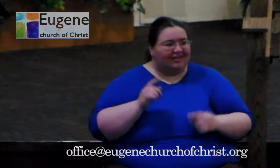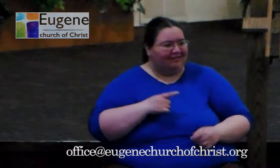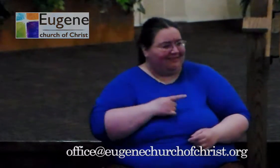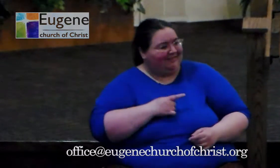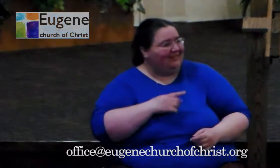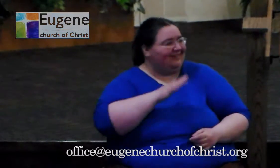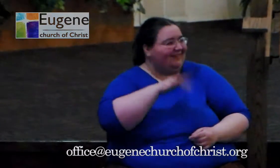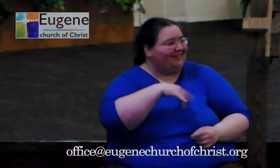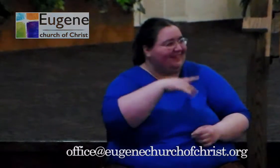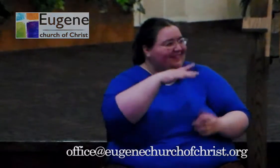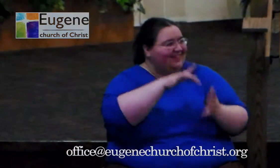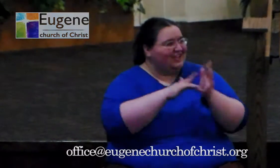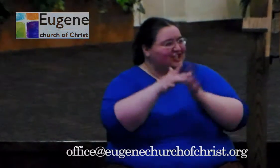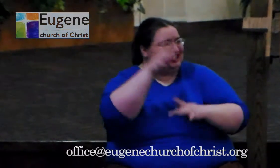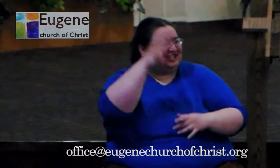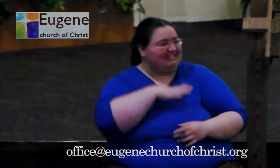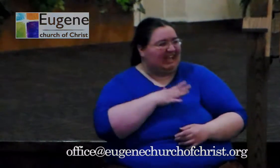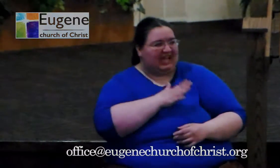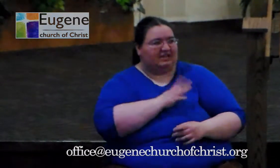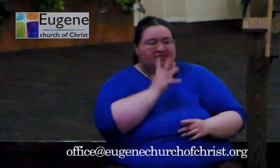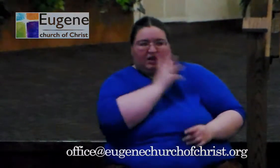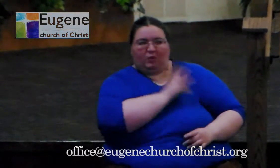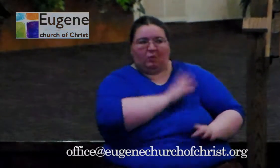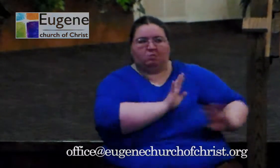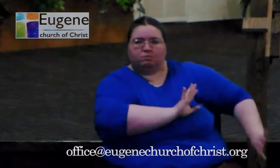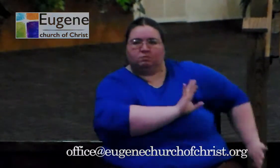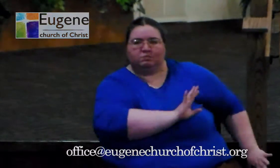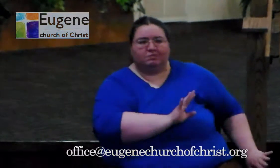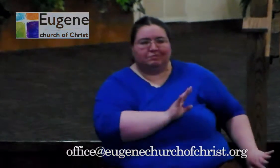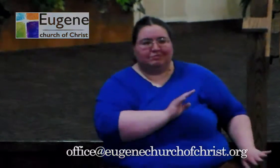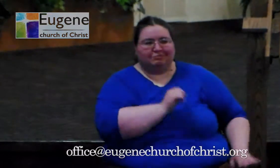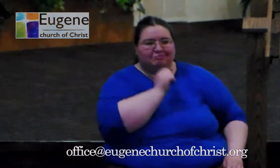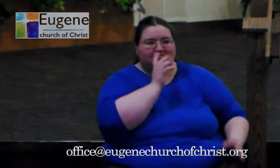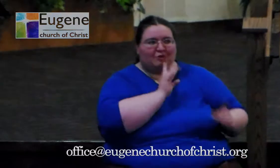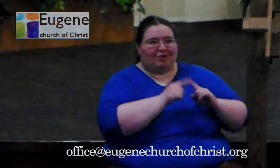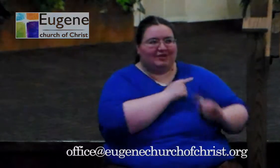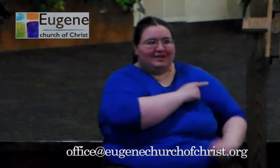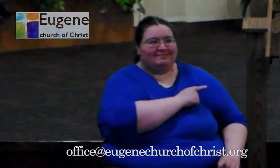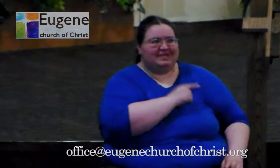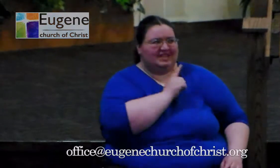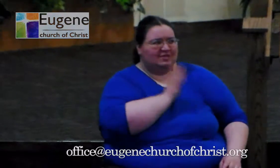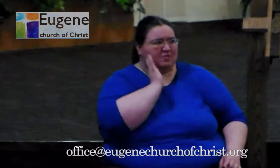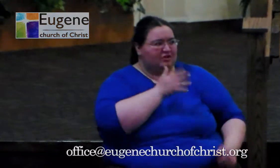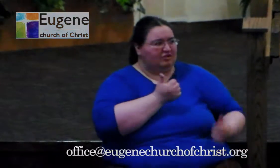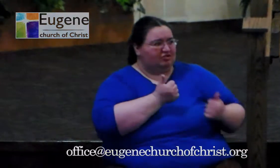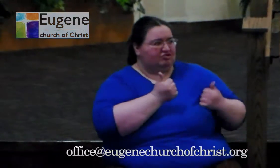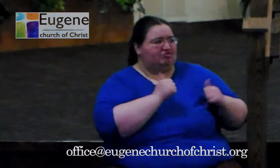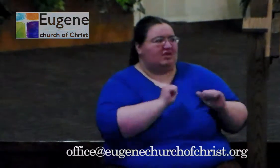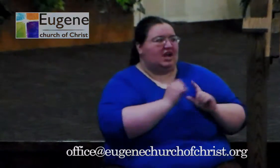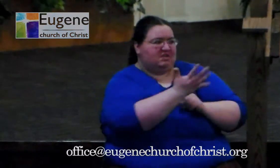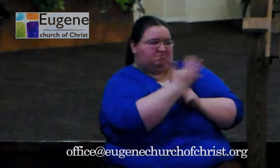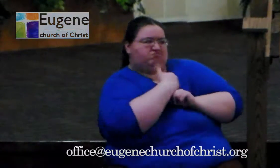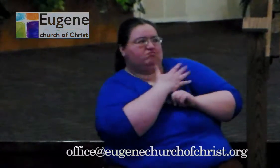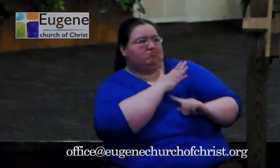Don't talk to him. He's going to try to push his religion on you. That's what he's going to do.